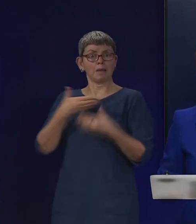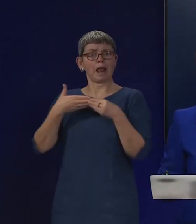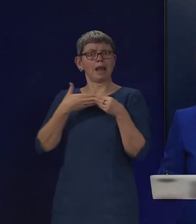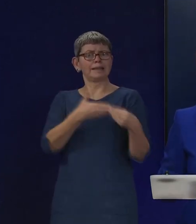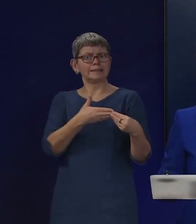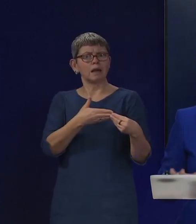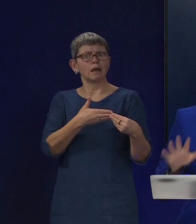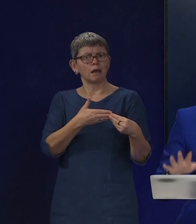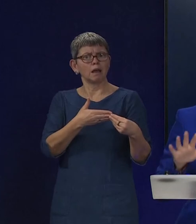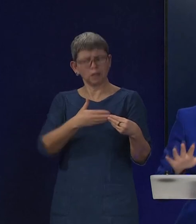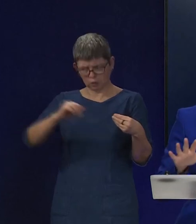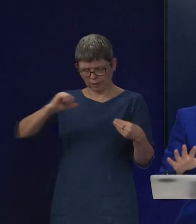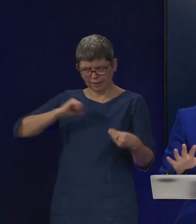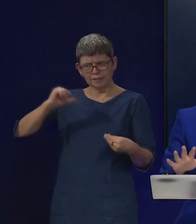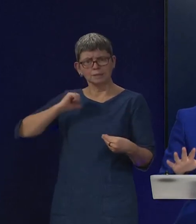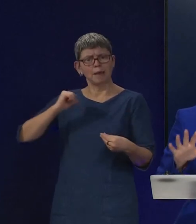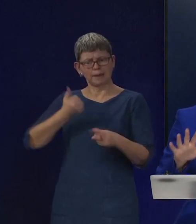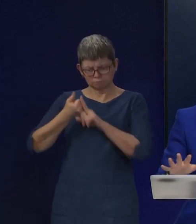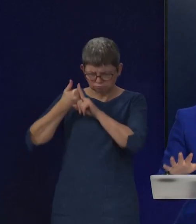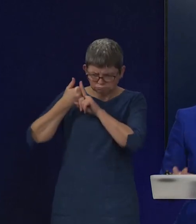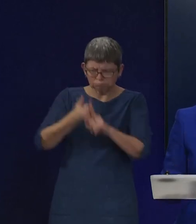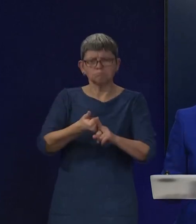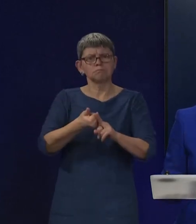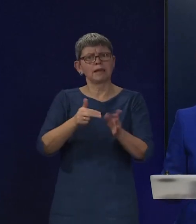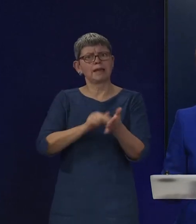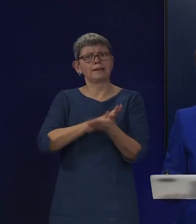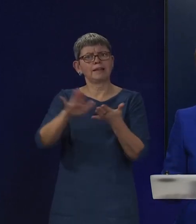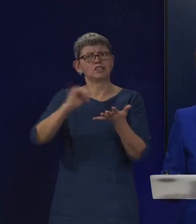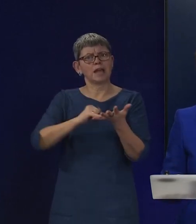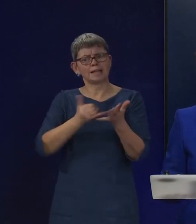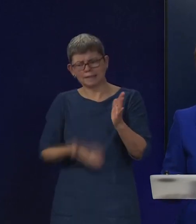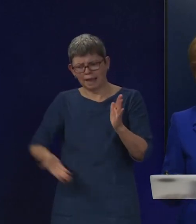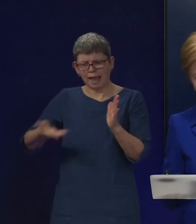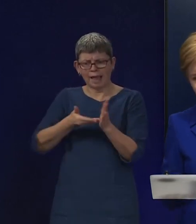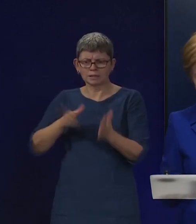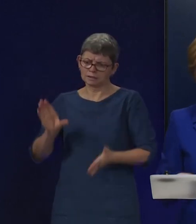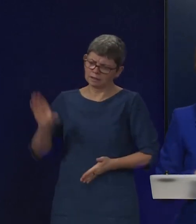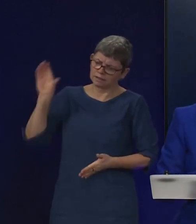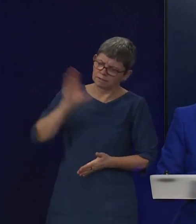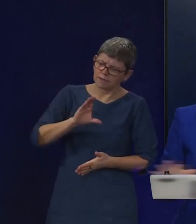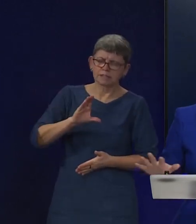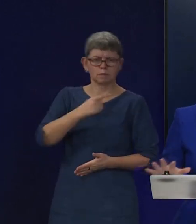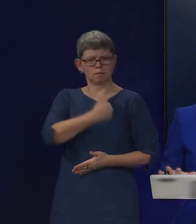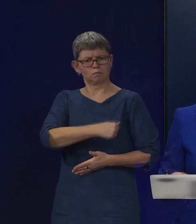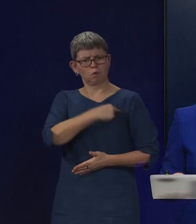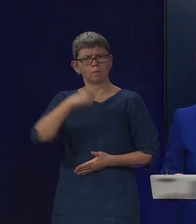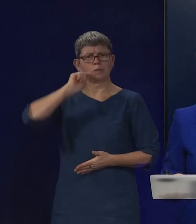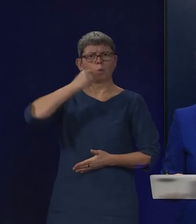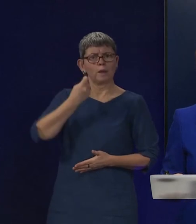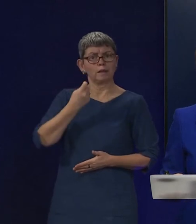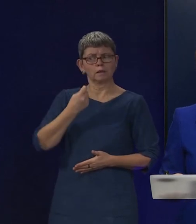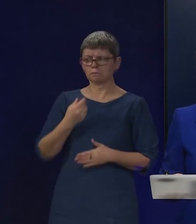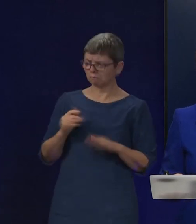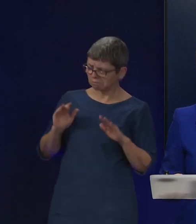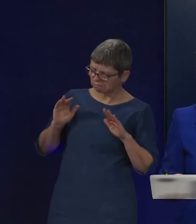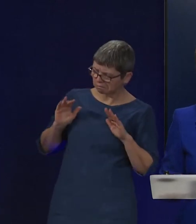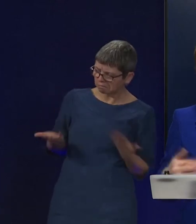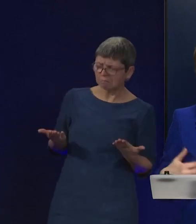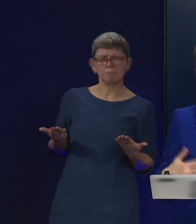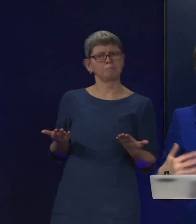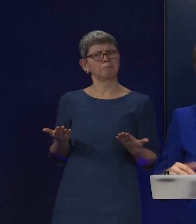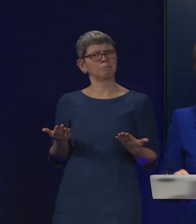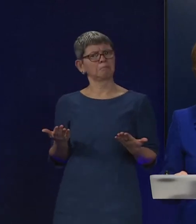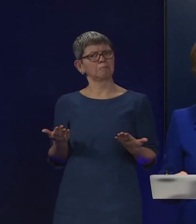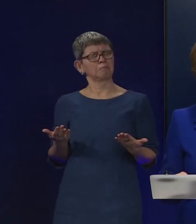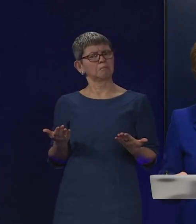a Tory government actual commitments to significant additional investment in the NHS. And for there to be a complete lack of that, I think most